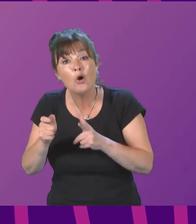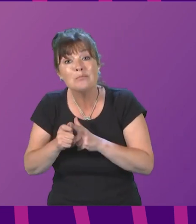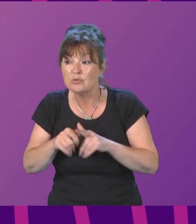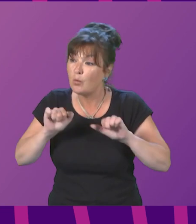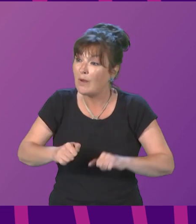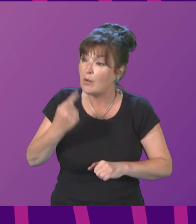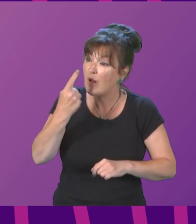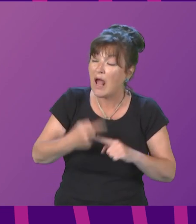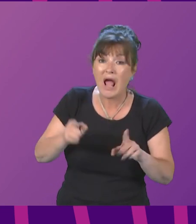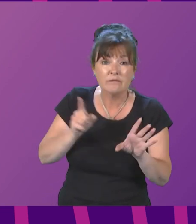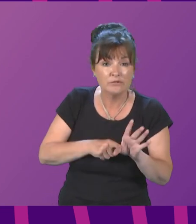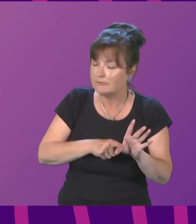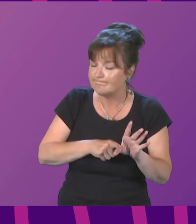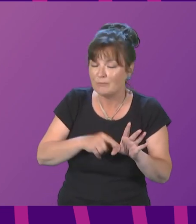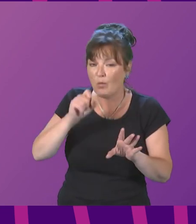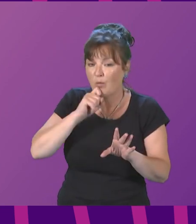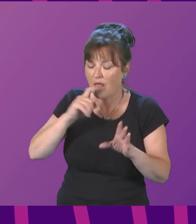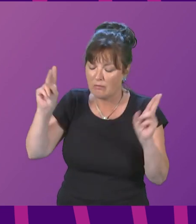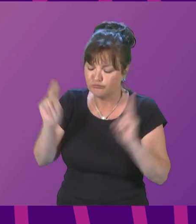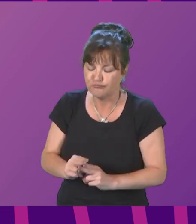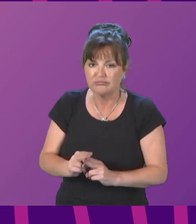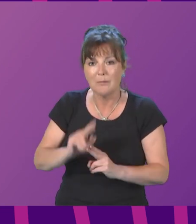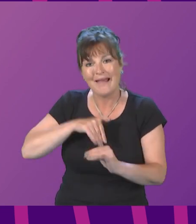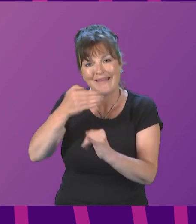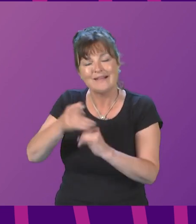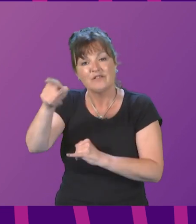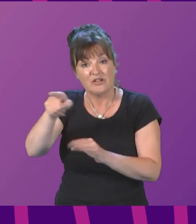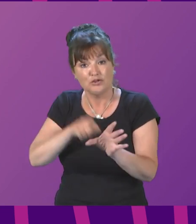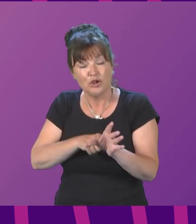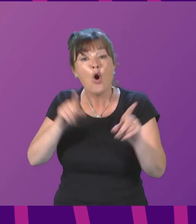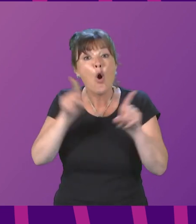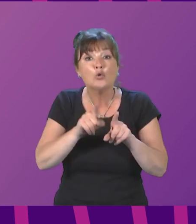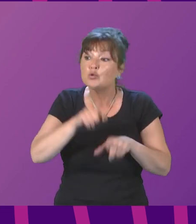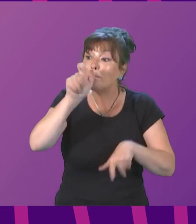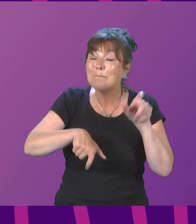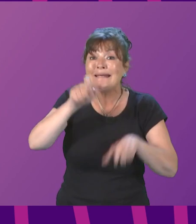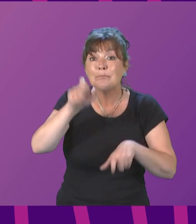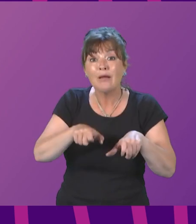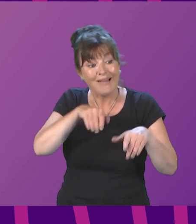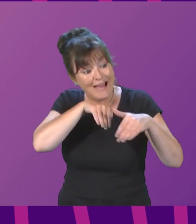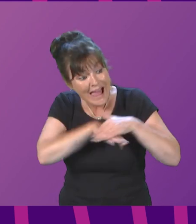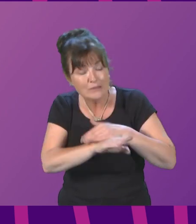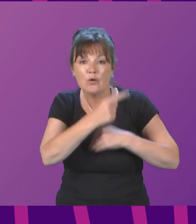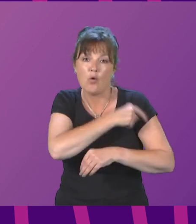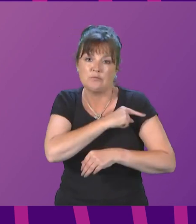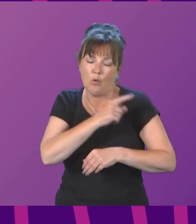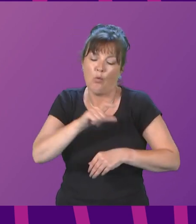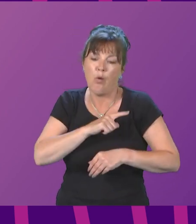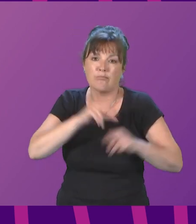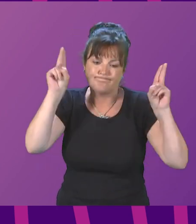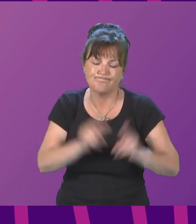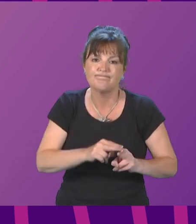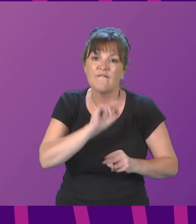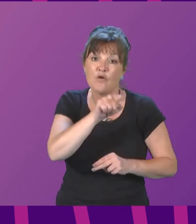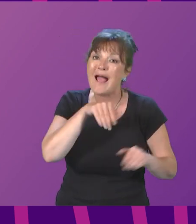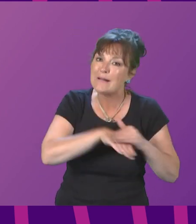specialties by the end of this year and for inpatients by September next year. We will then aim to eliminate waits of more than one year